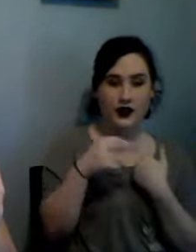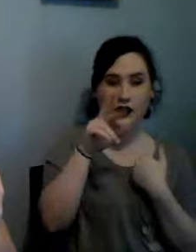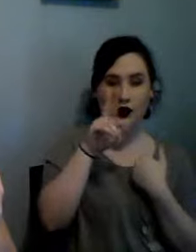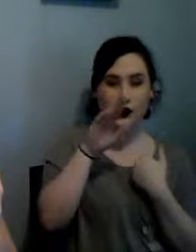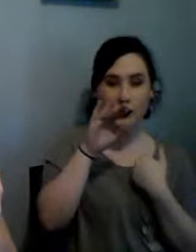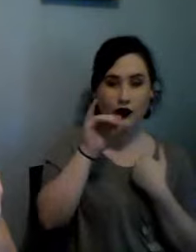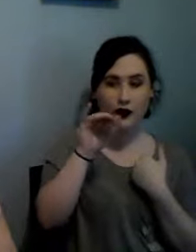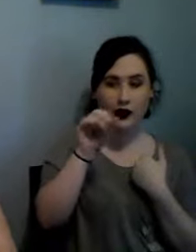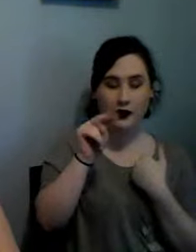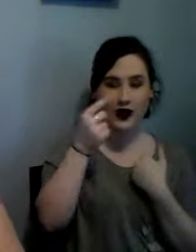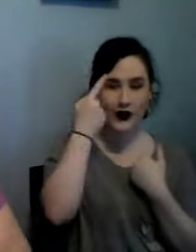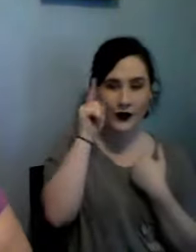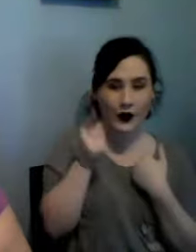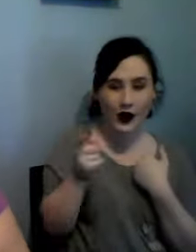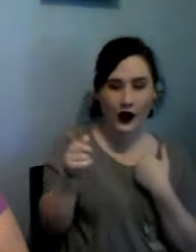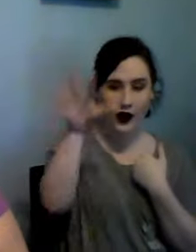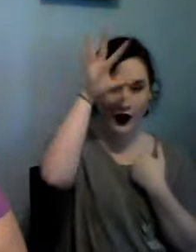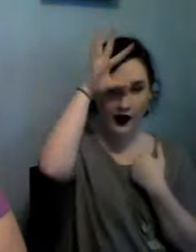she is just too cute